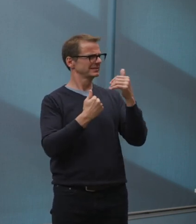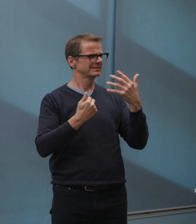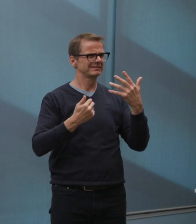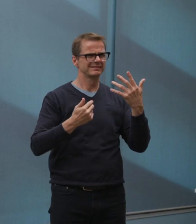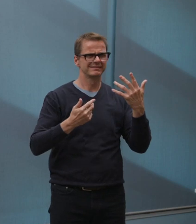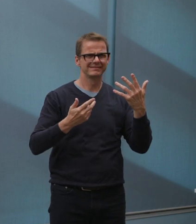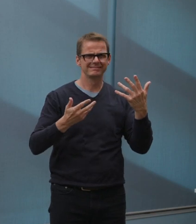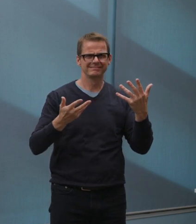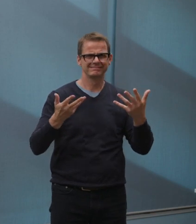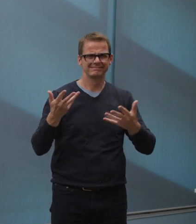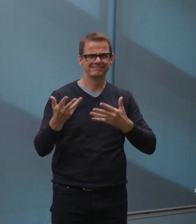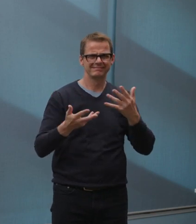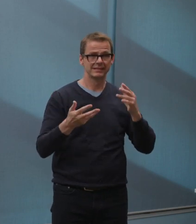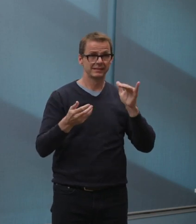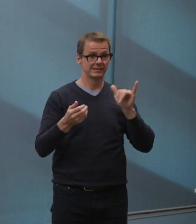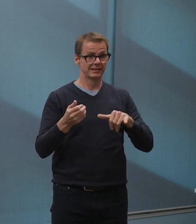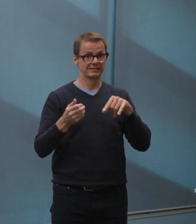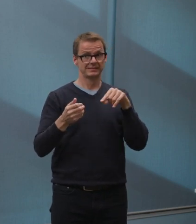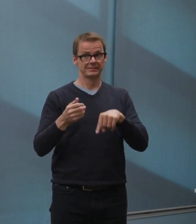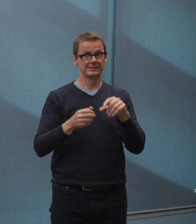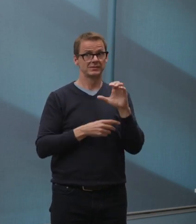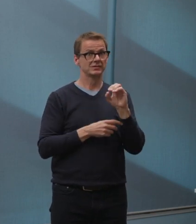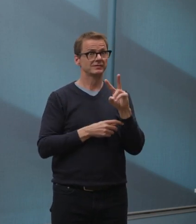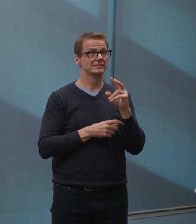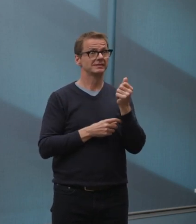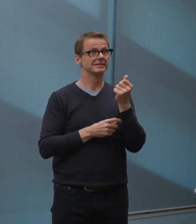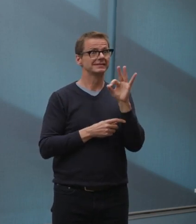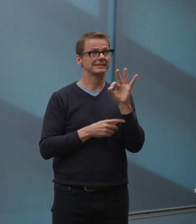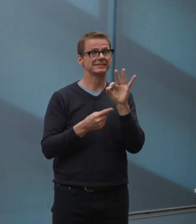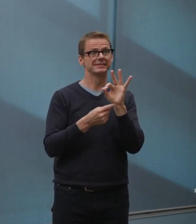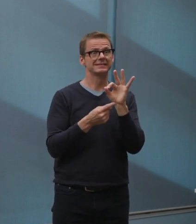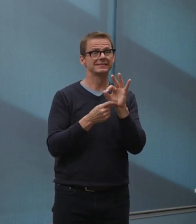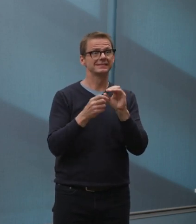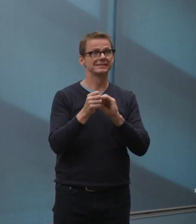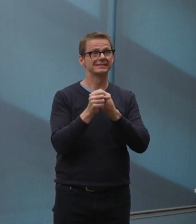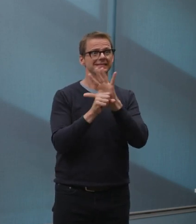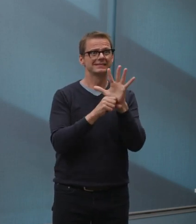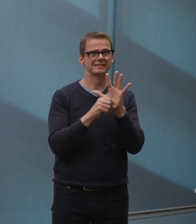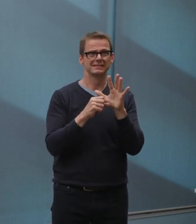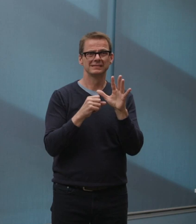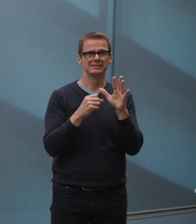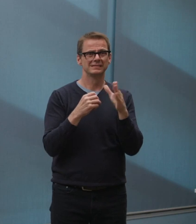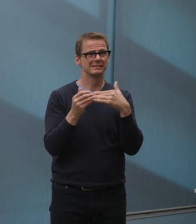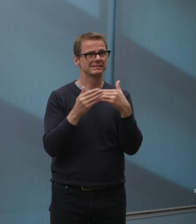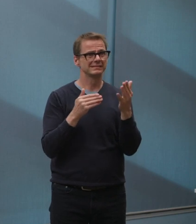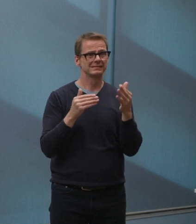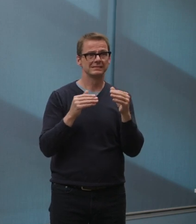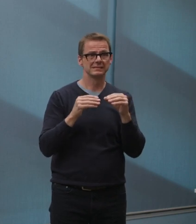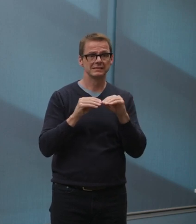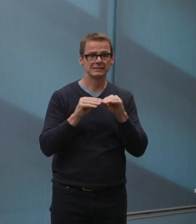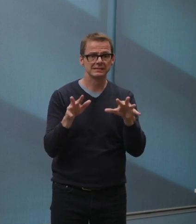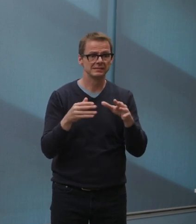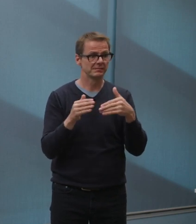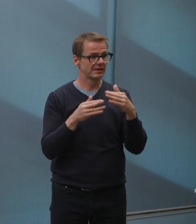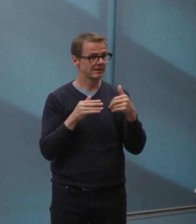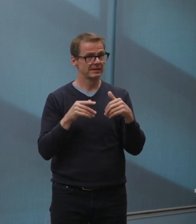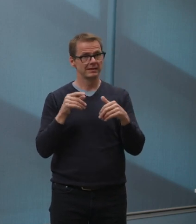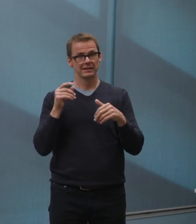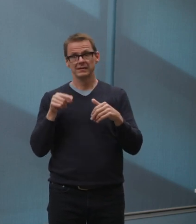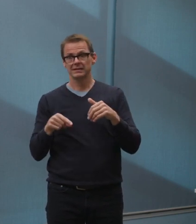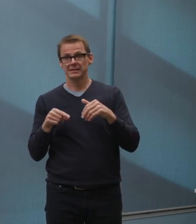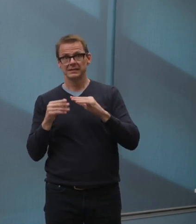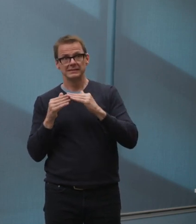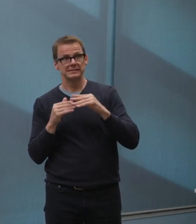so clear and consistent guidelines across Alberta, and particularly for our region, are needed to keep Albertans safe.